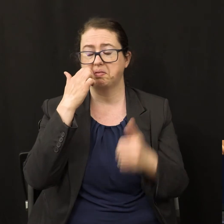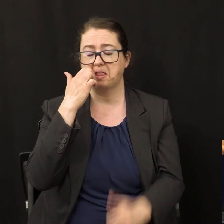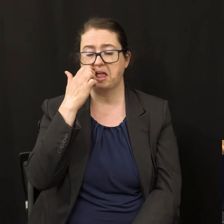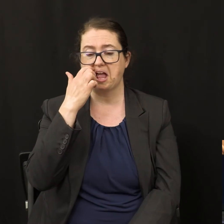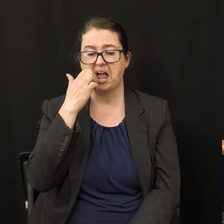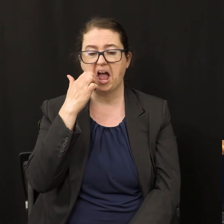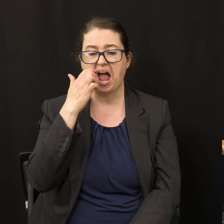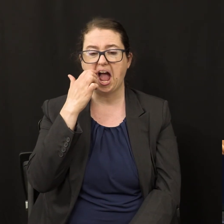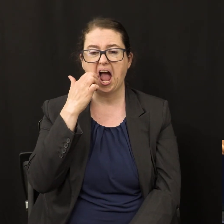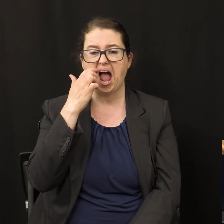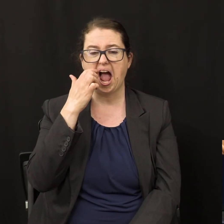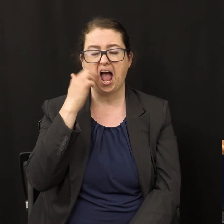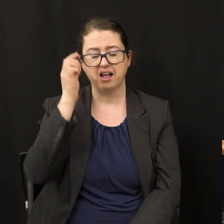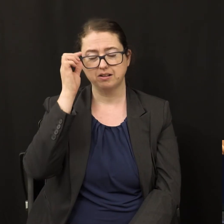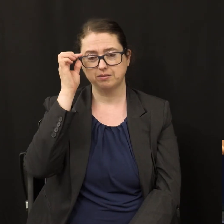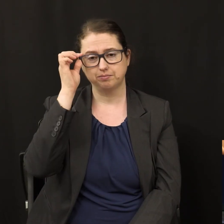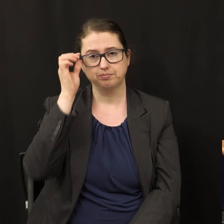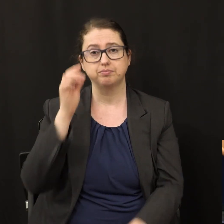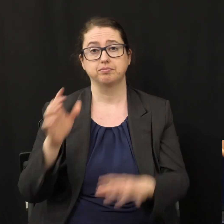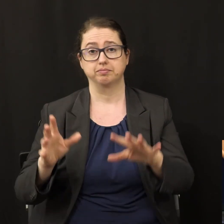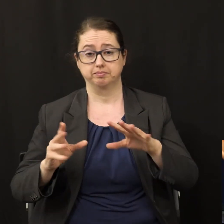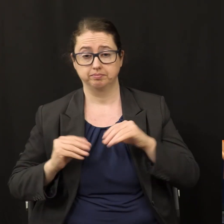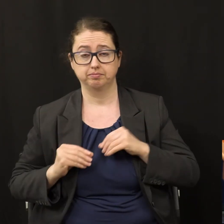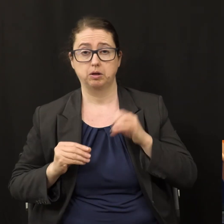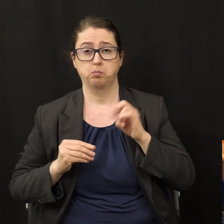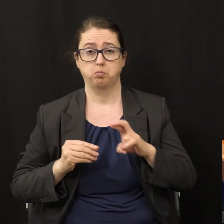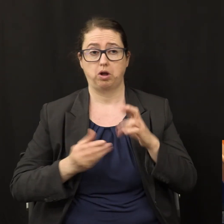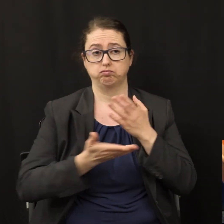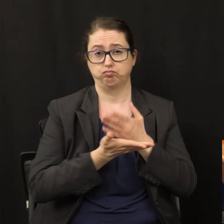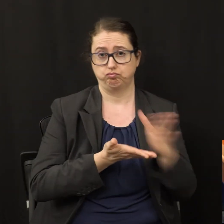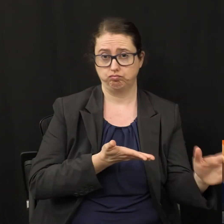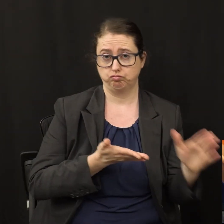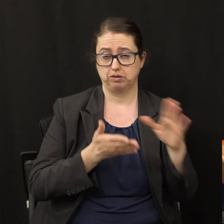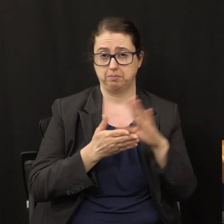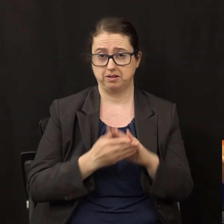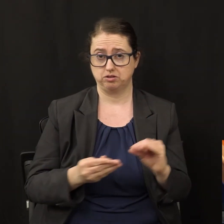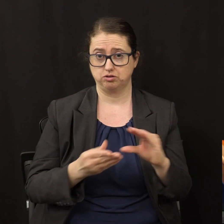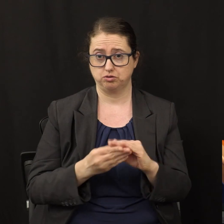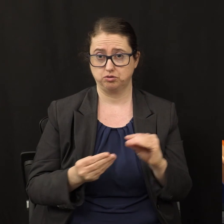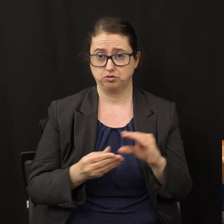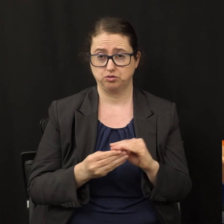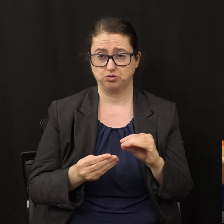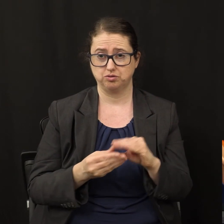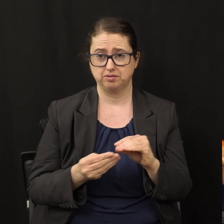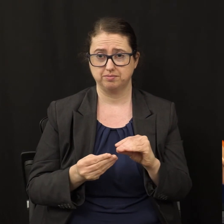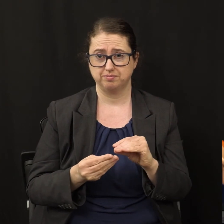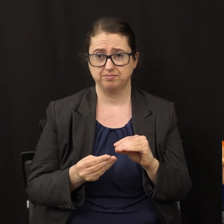the acceptance or rejection of these messages is not a trivial matter